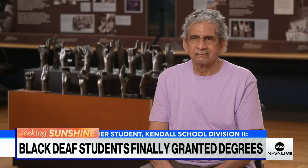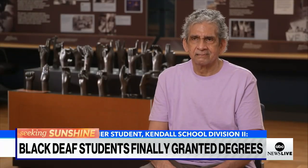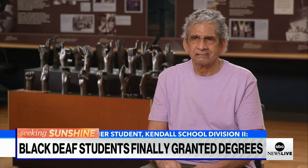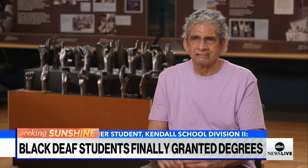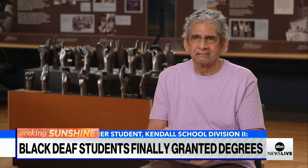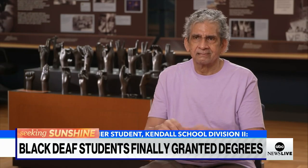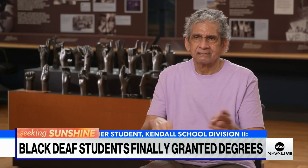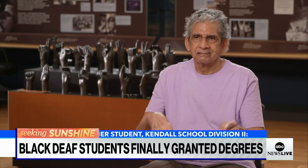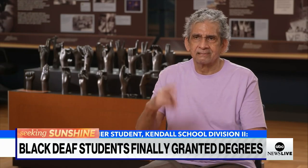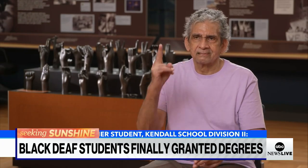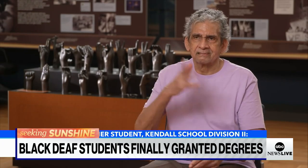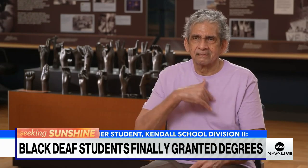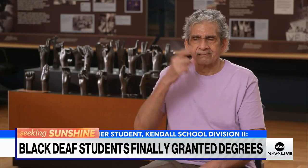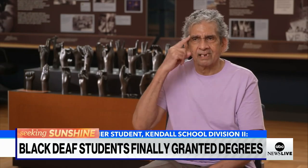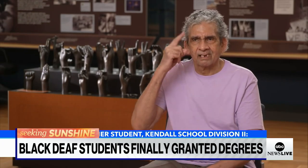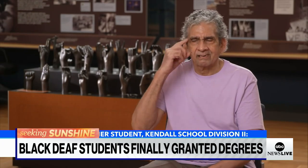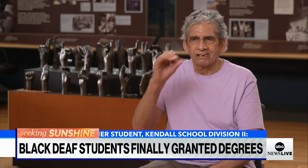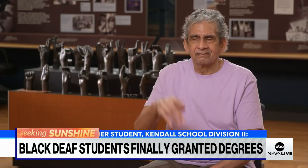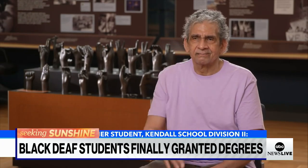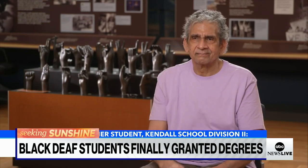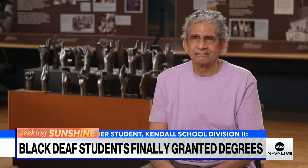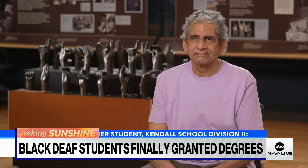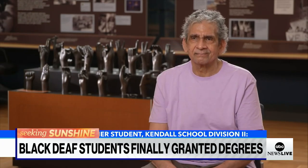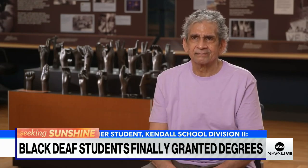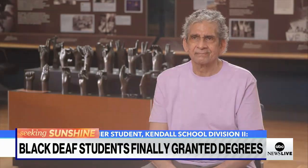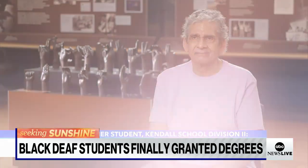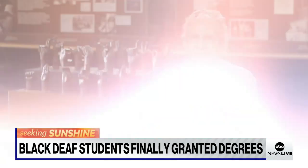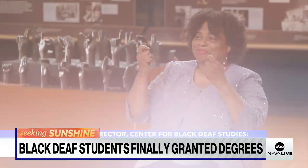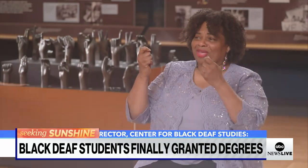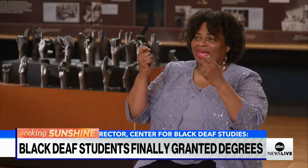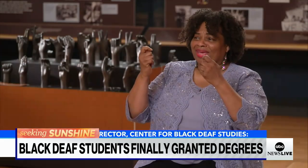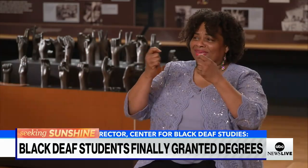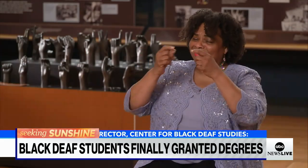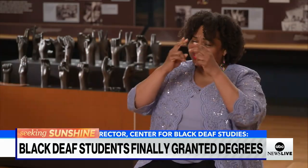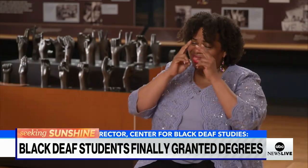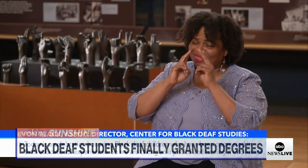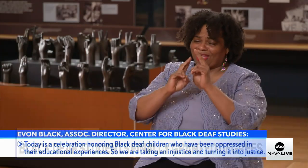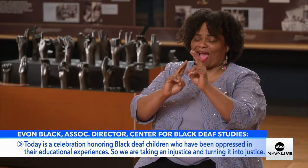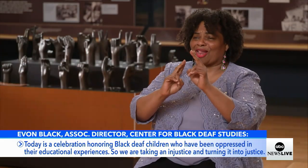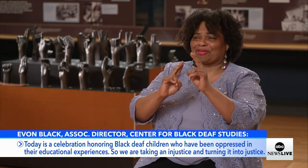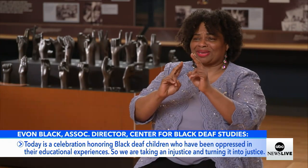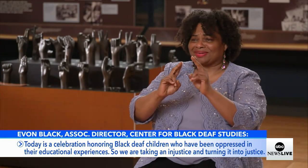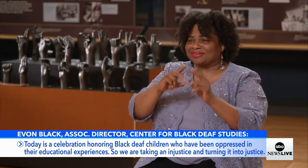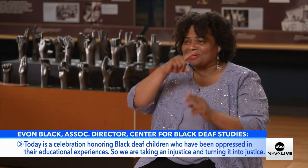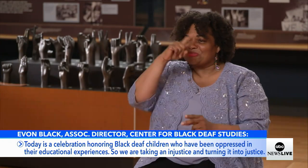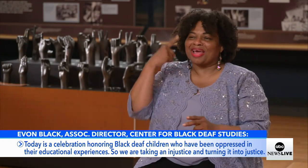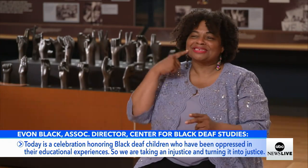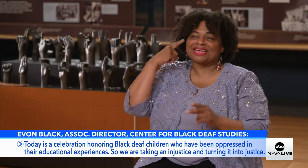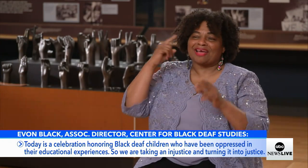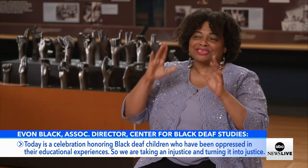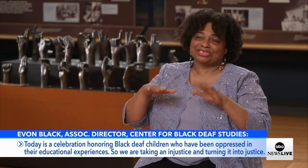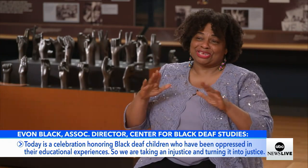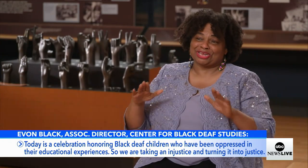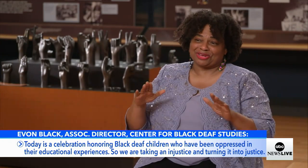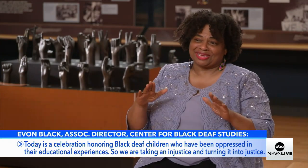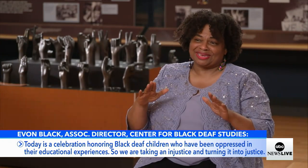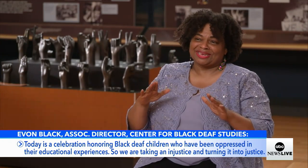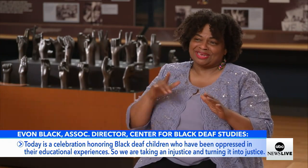mind as of lately. It feels incredibly exciting. Today is a celebration honoring black deaf